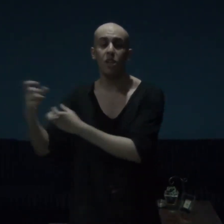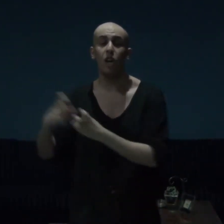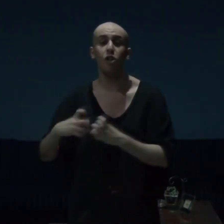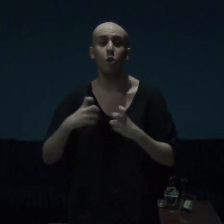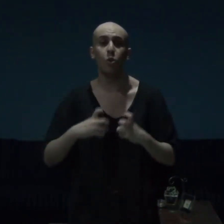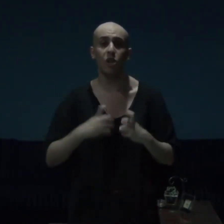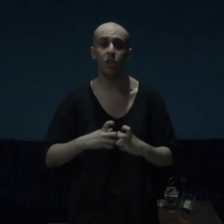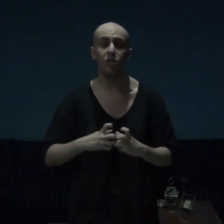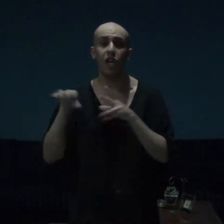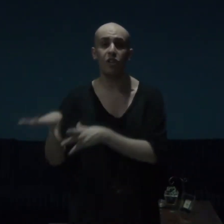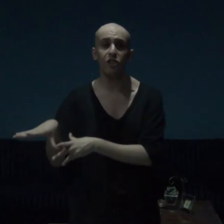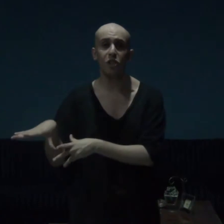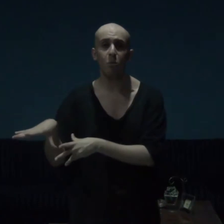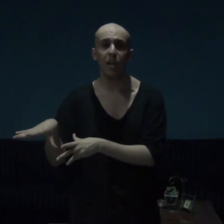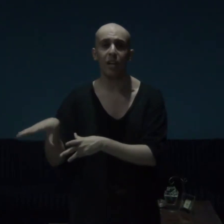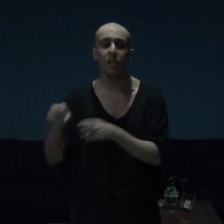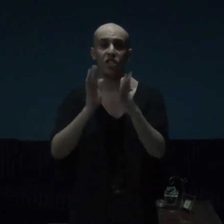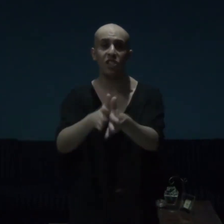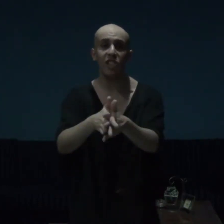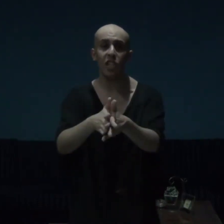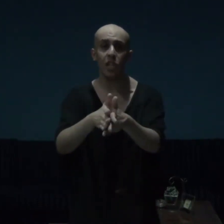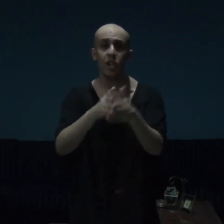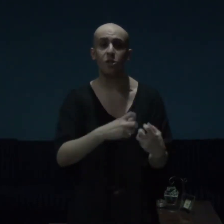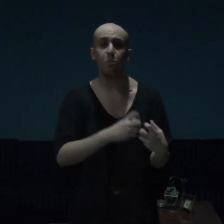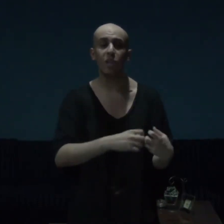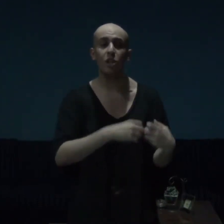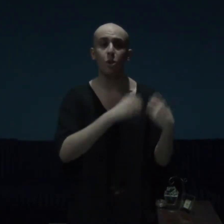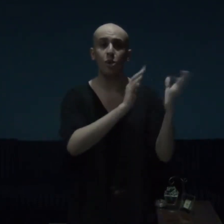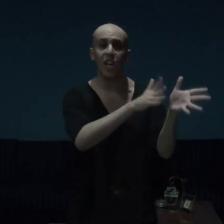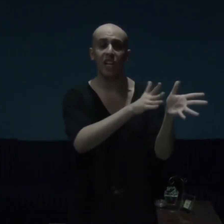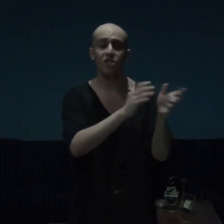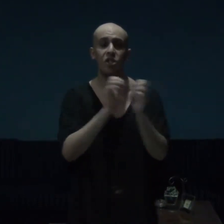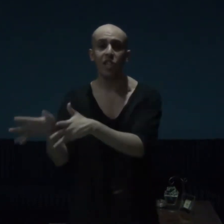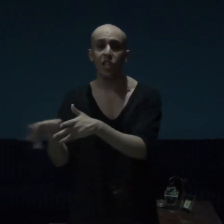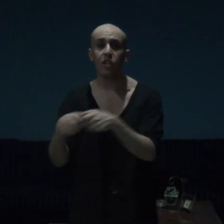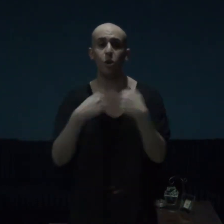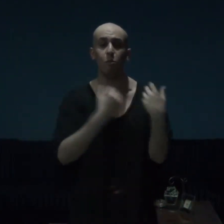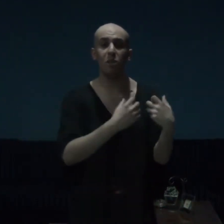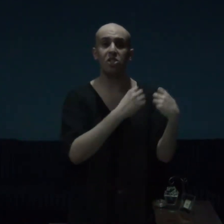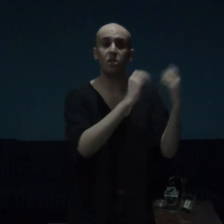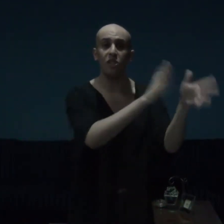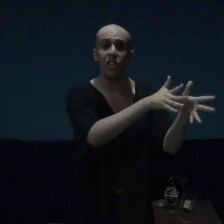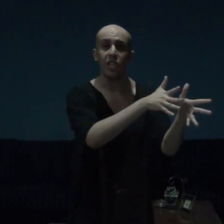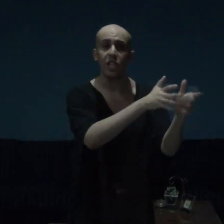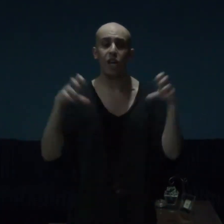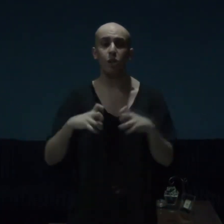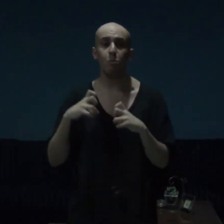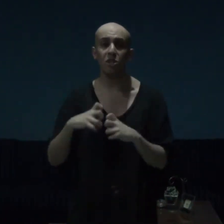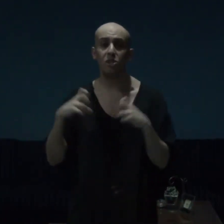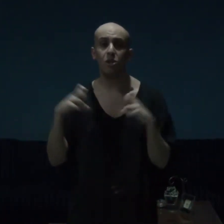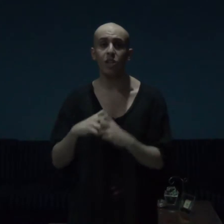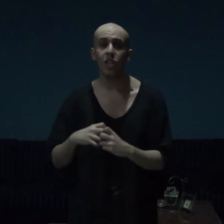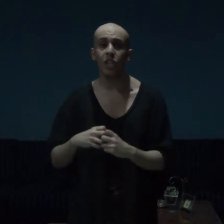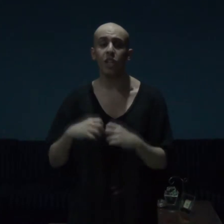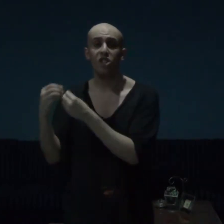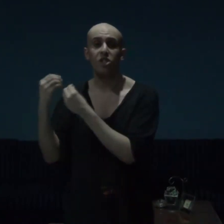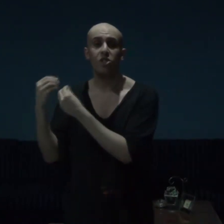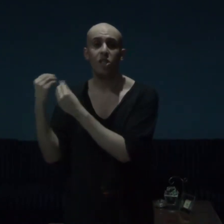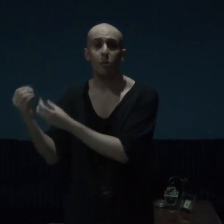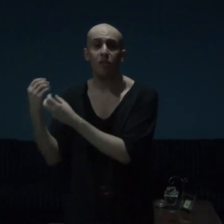underworld, and this man is Lee, simply known as Lee, or Mr. Lee, and Mr. Lee is a scummy